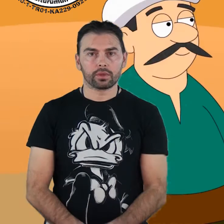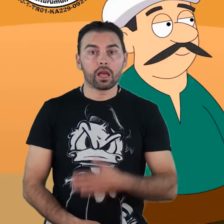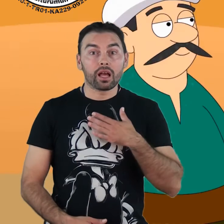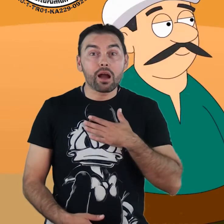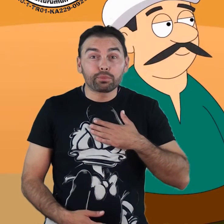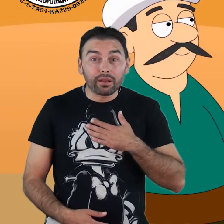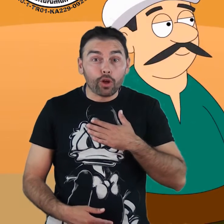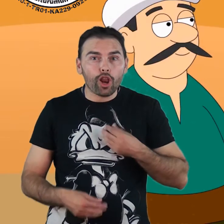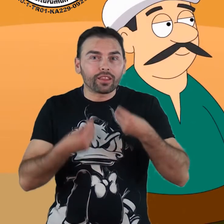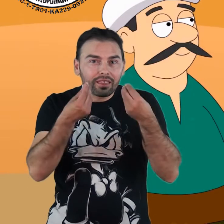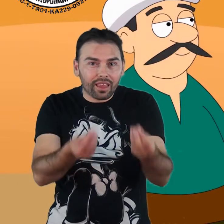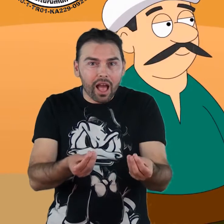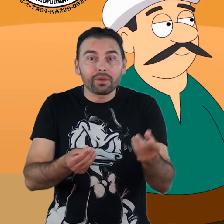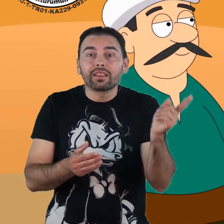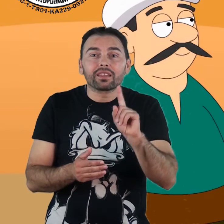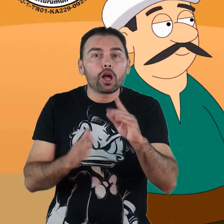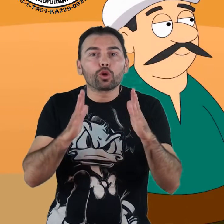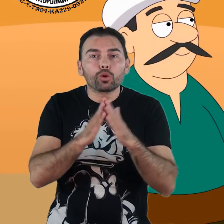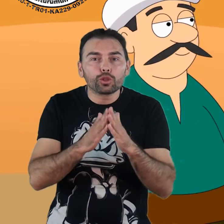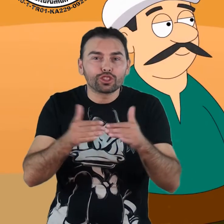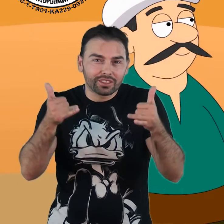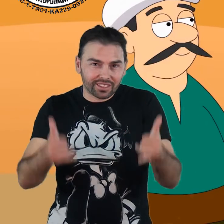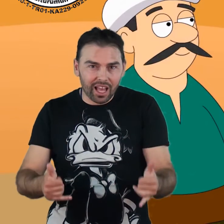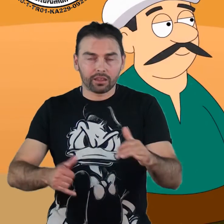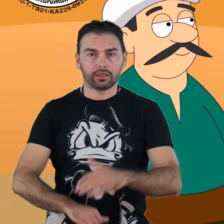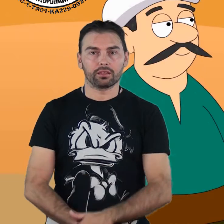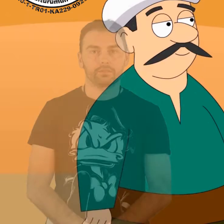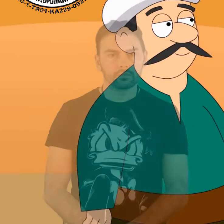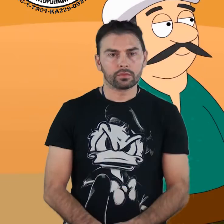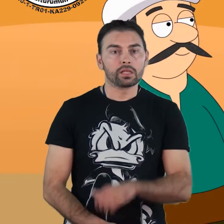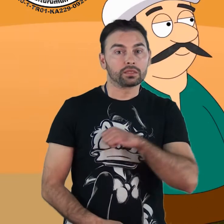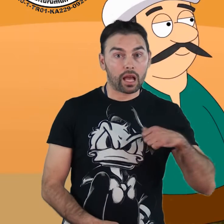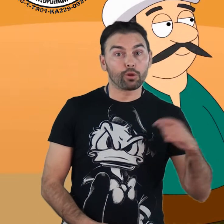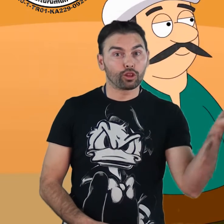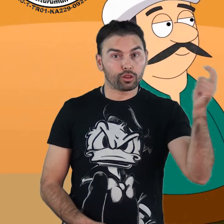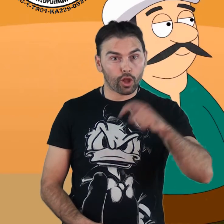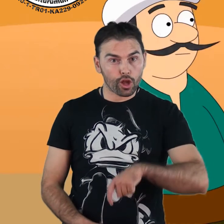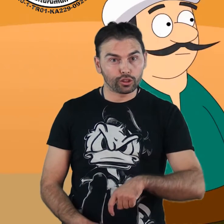Well, I wish I could give it to you, but it is not at home now. But just then...